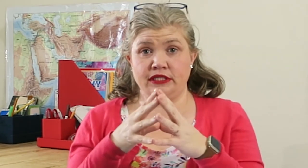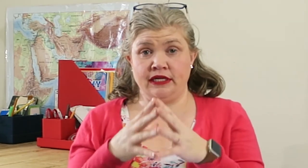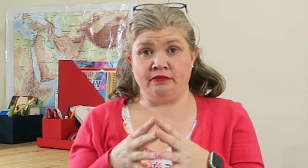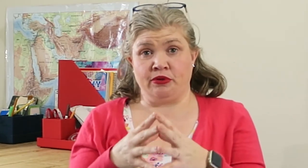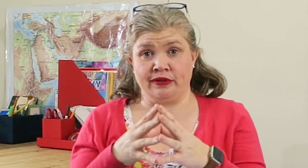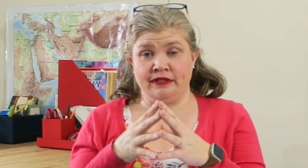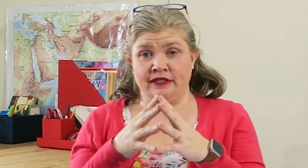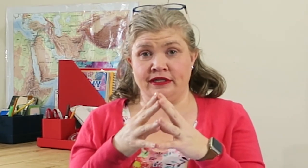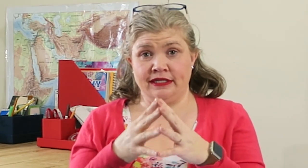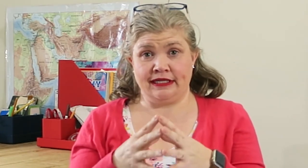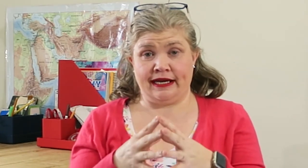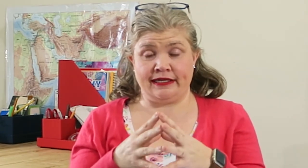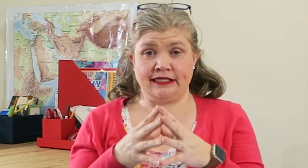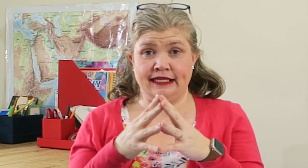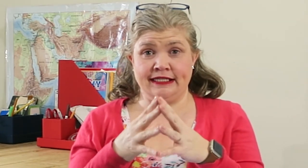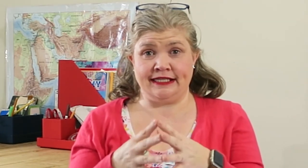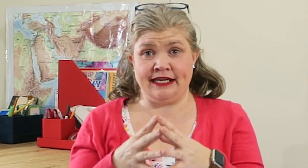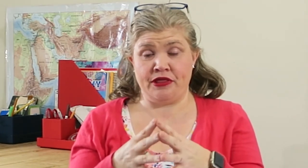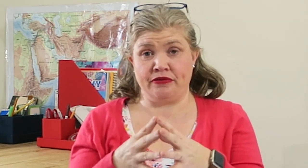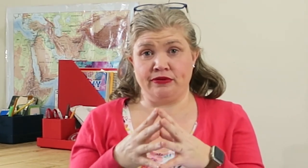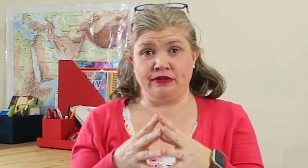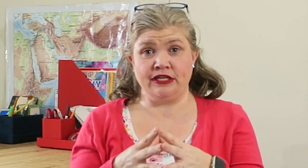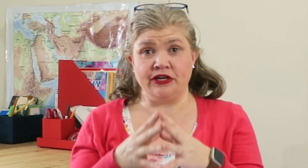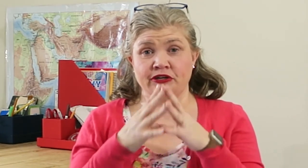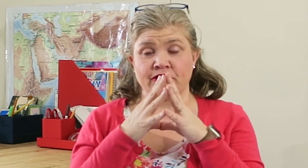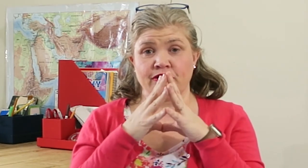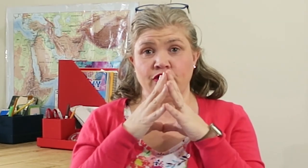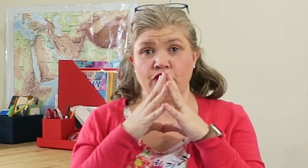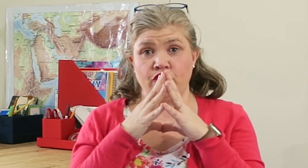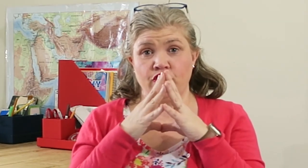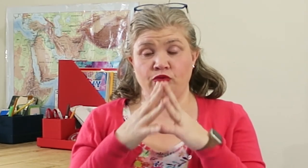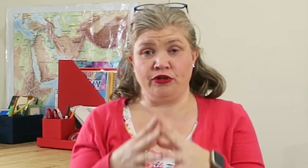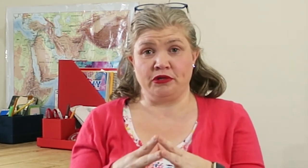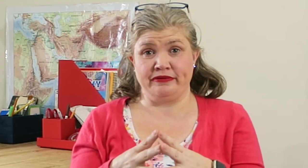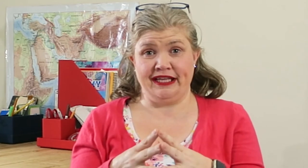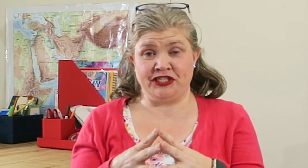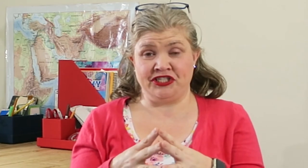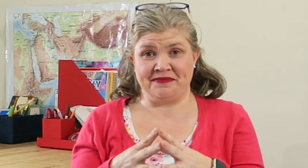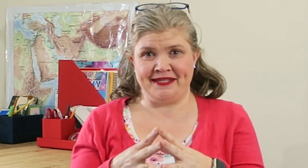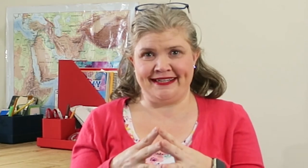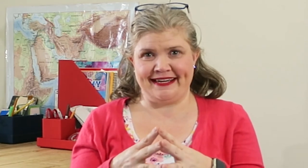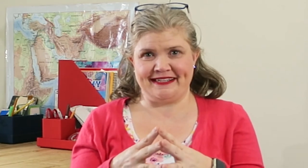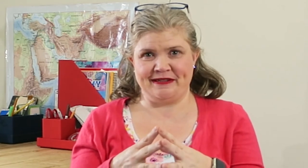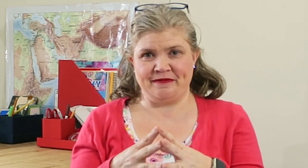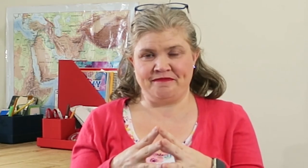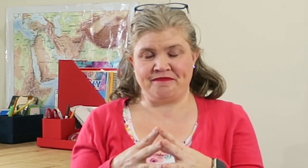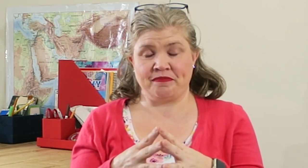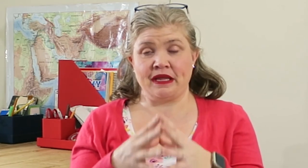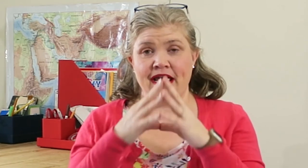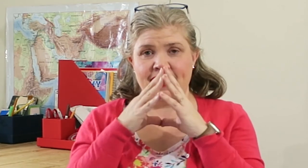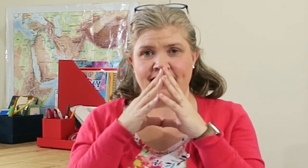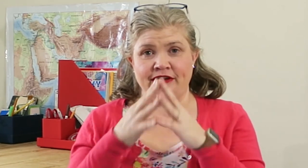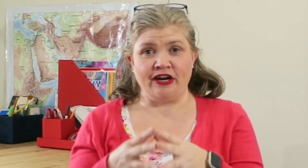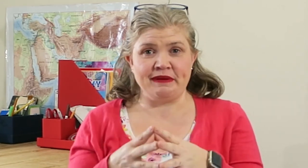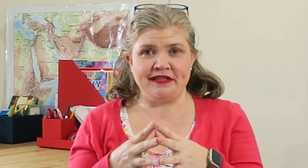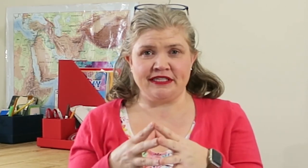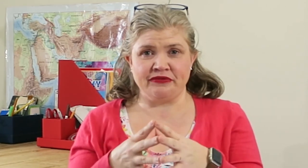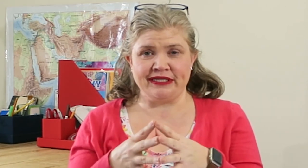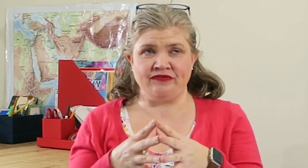important task is to get through the year with your relationships in debt. I talked about this in a recent